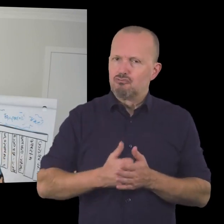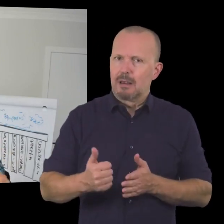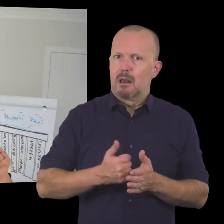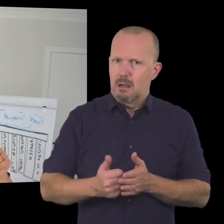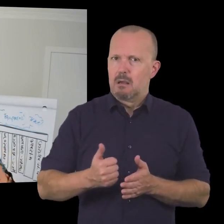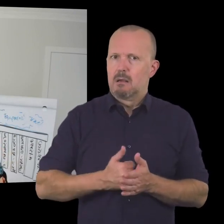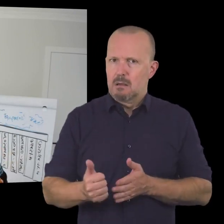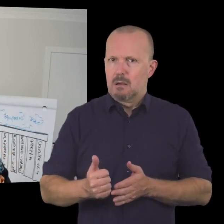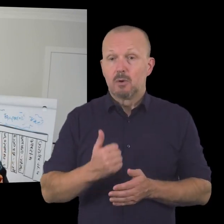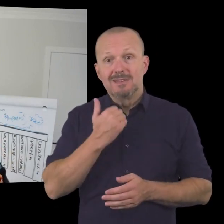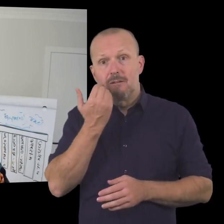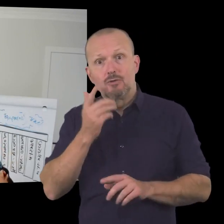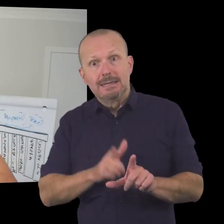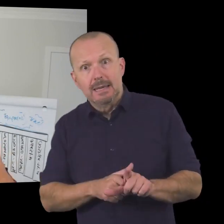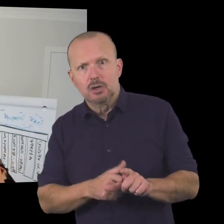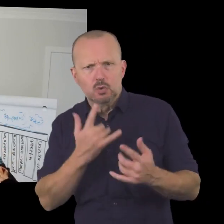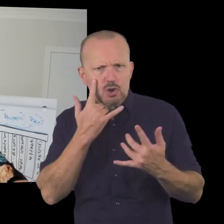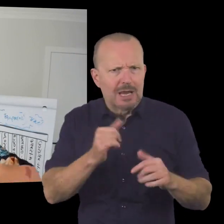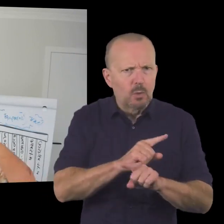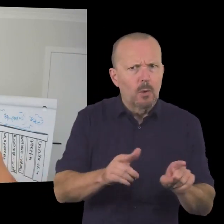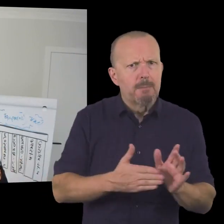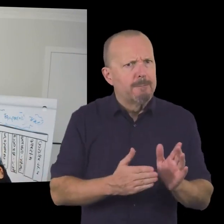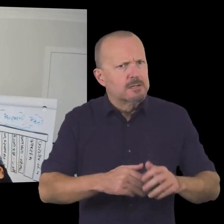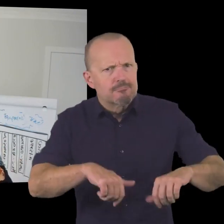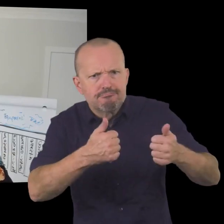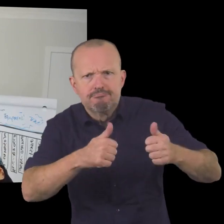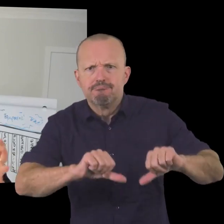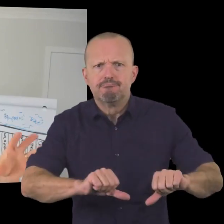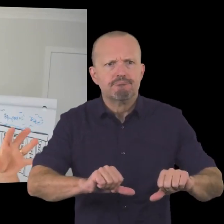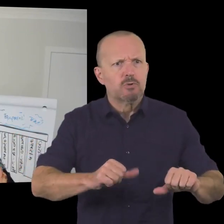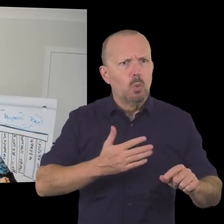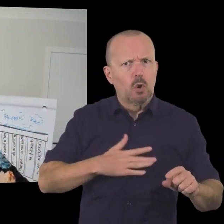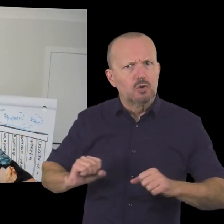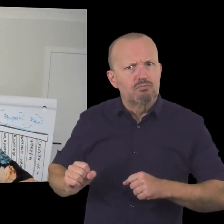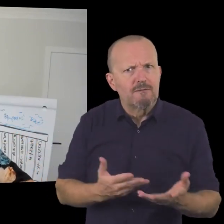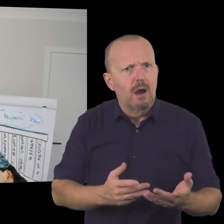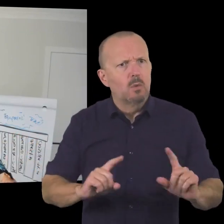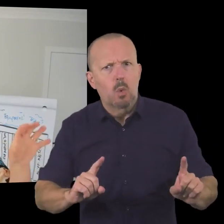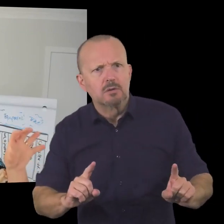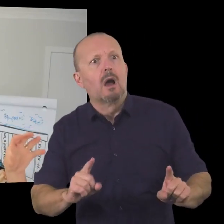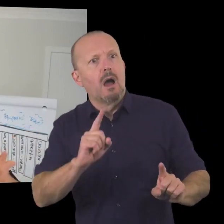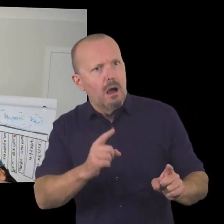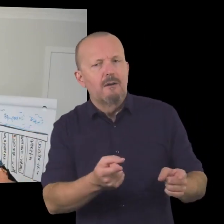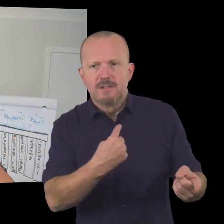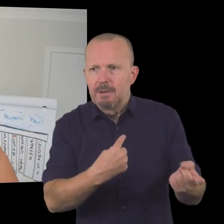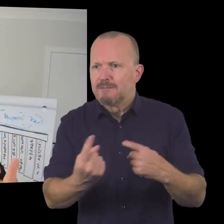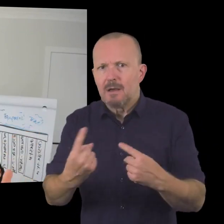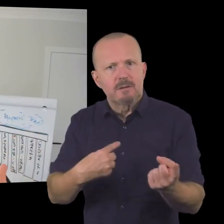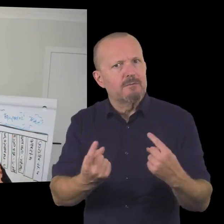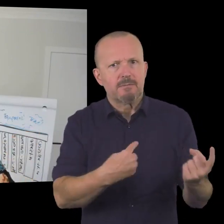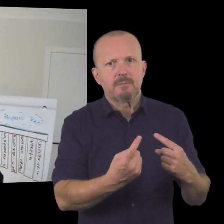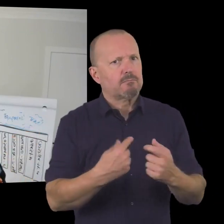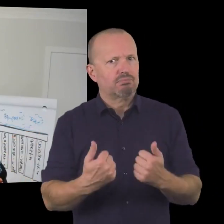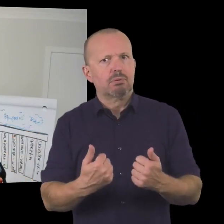ongoing or sustainable because each year you're checking in with your members to see what they love what they don't love so much what would they like to see and you're